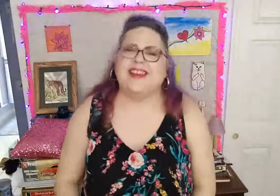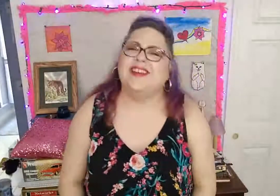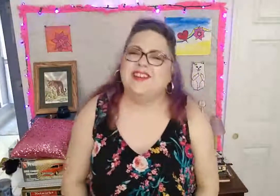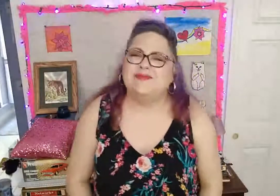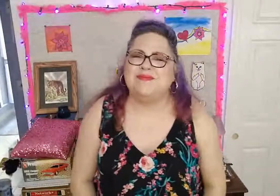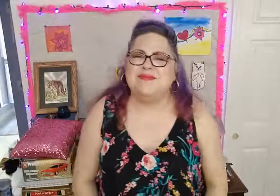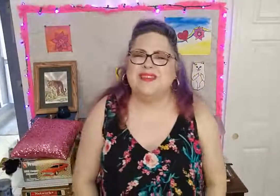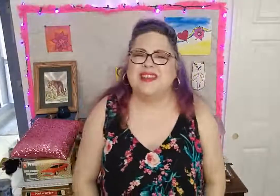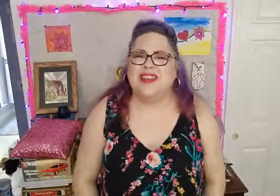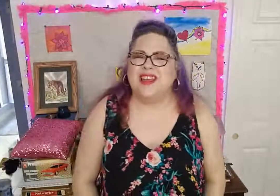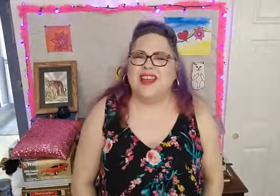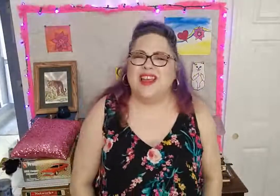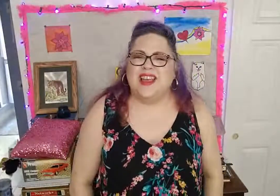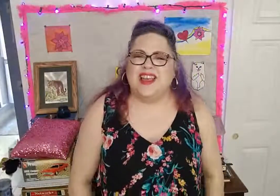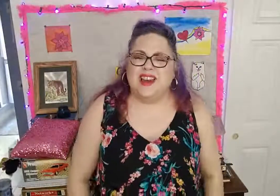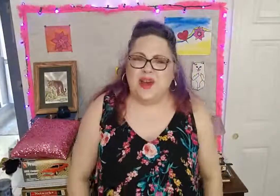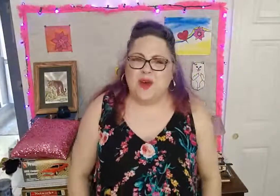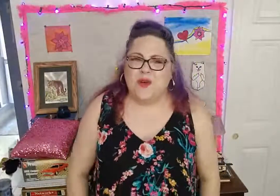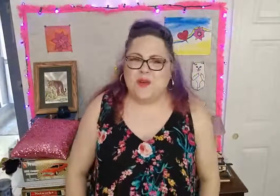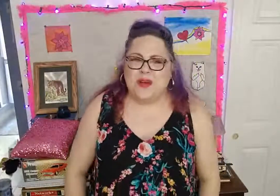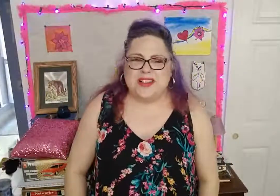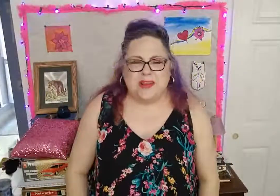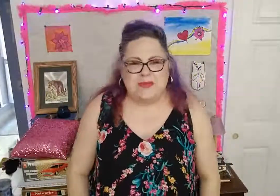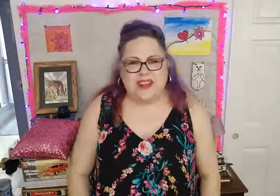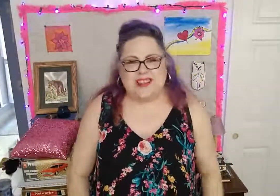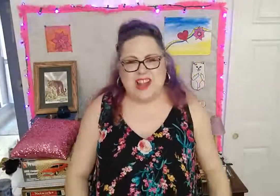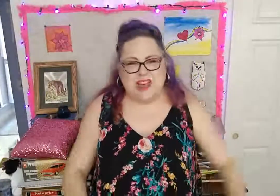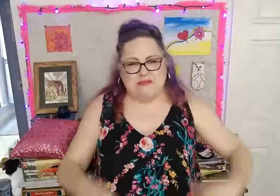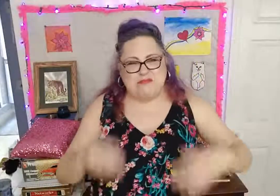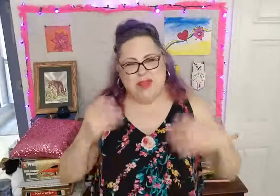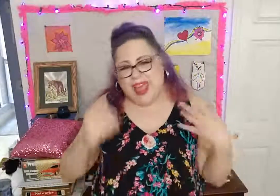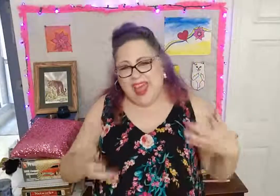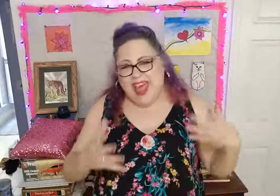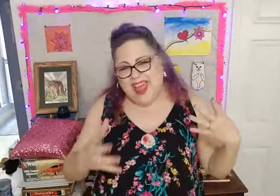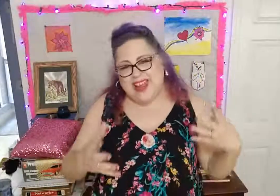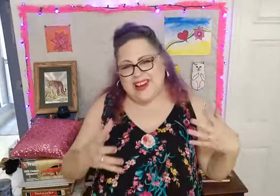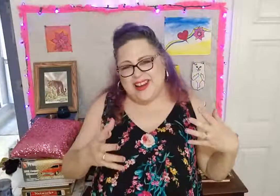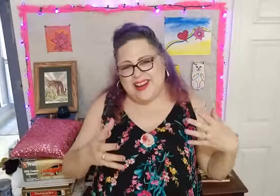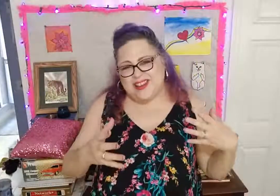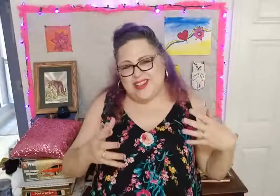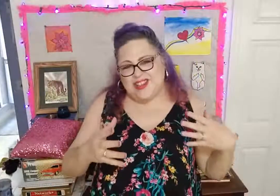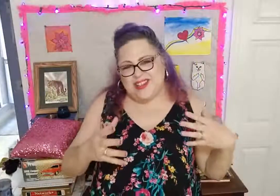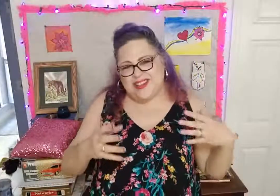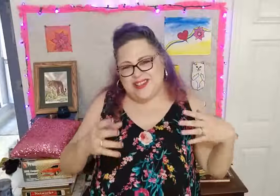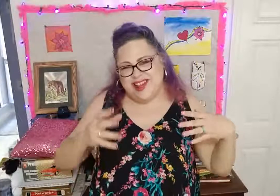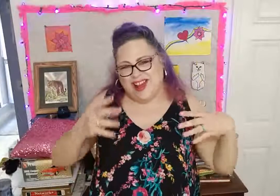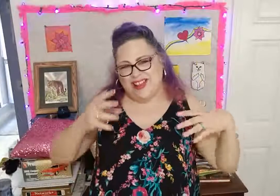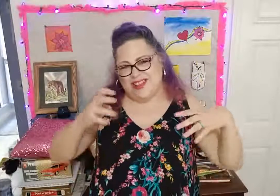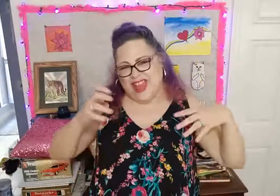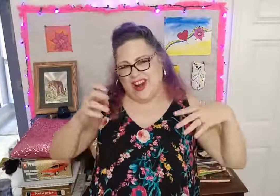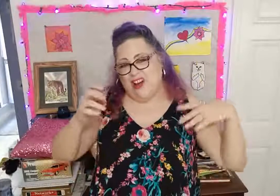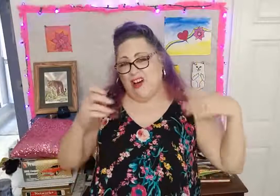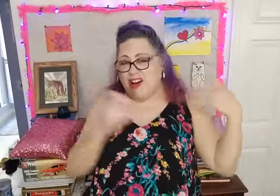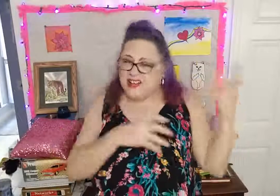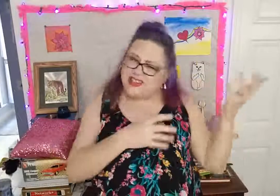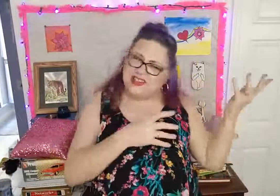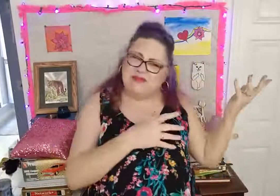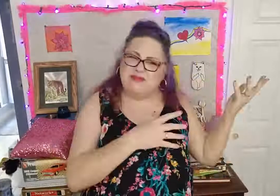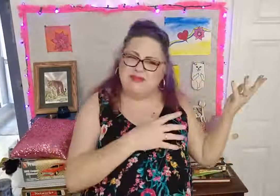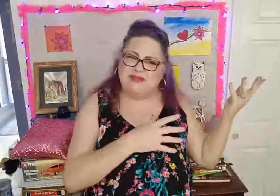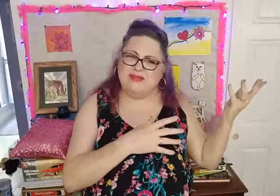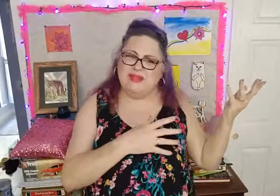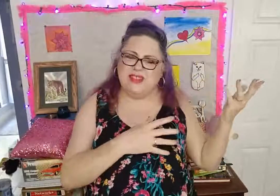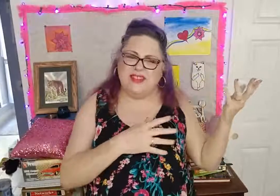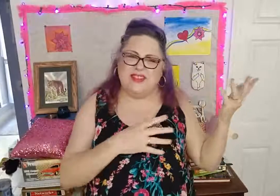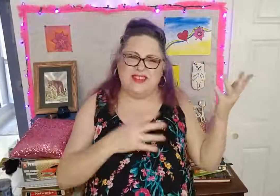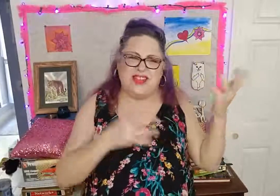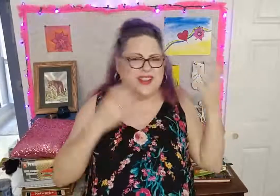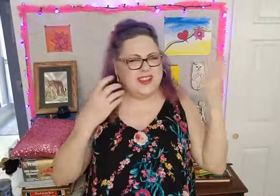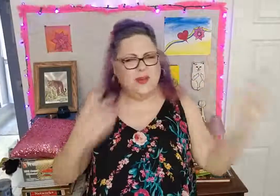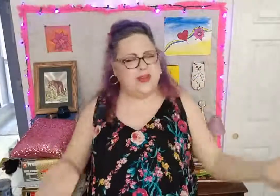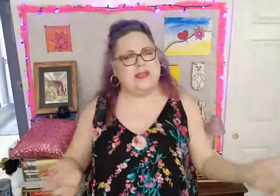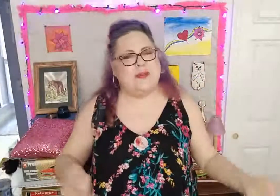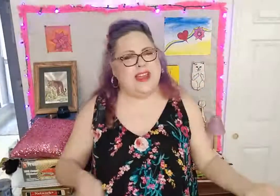you know, when something's not bad, it's just not that awesome, that's always my